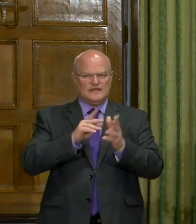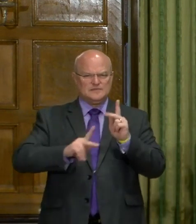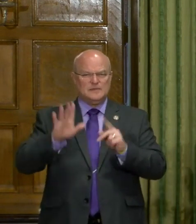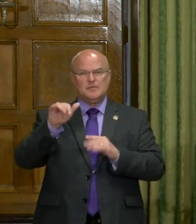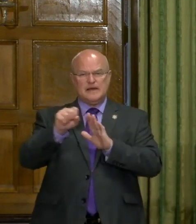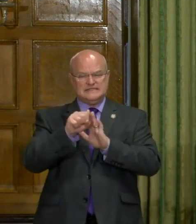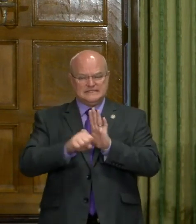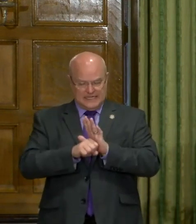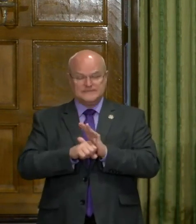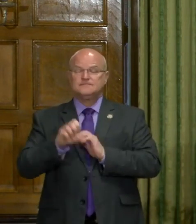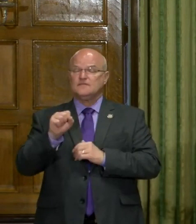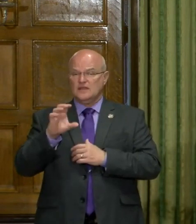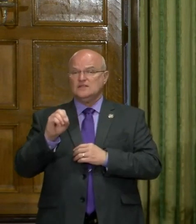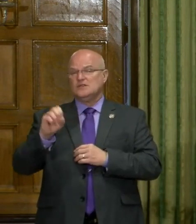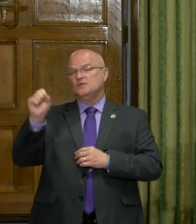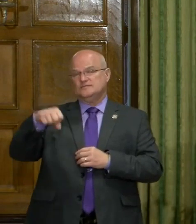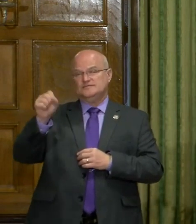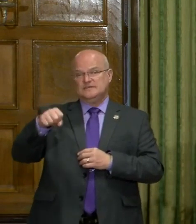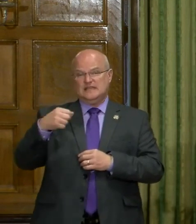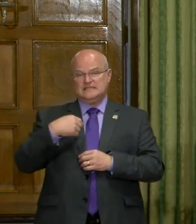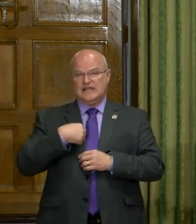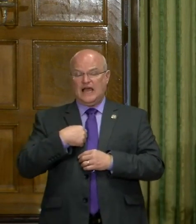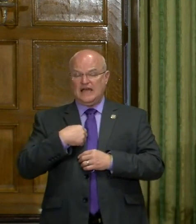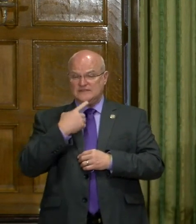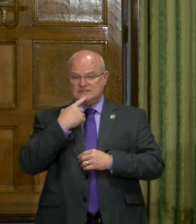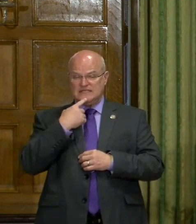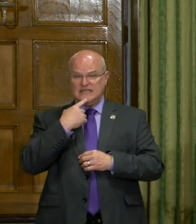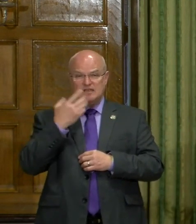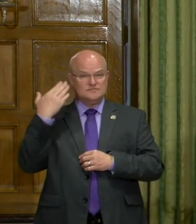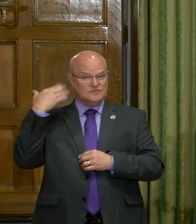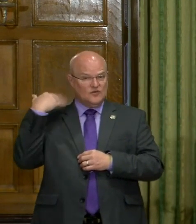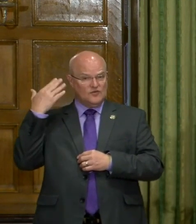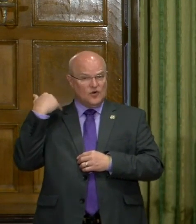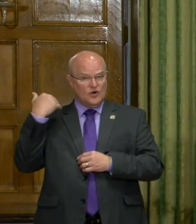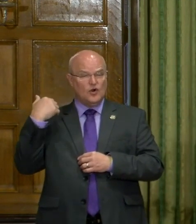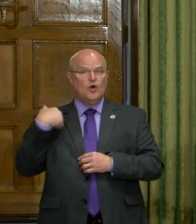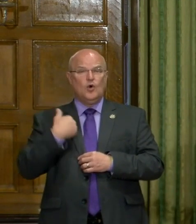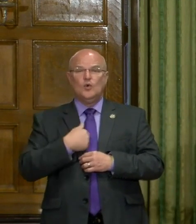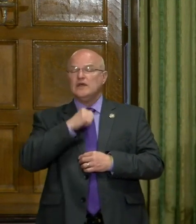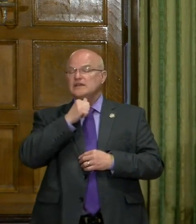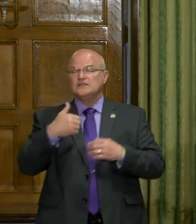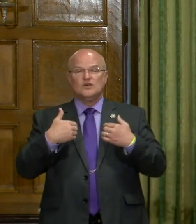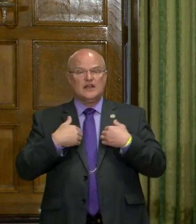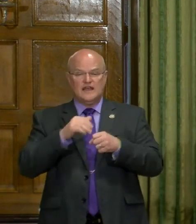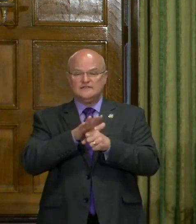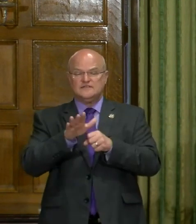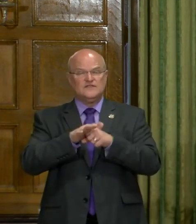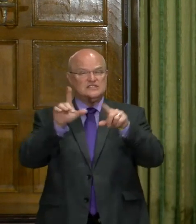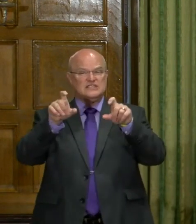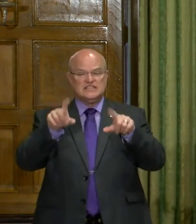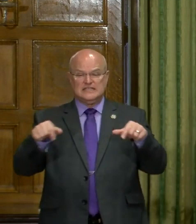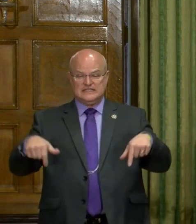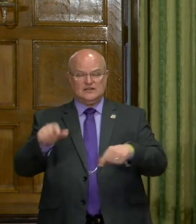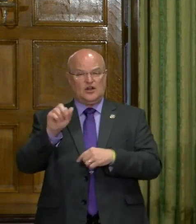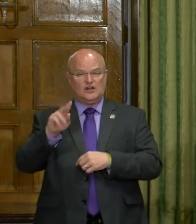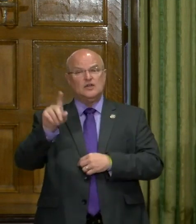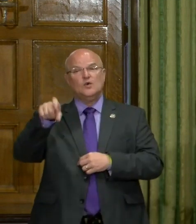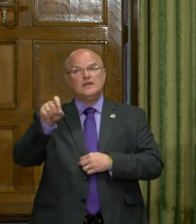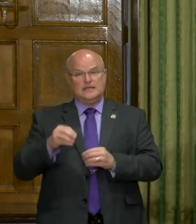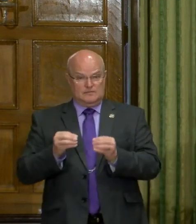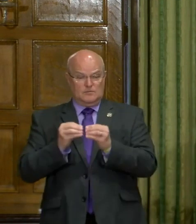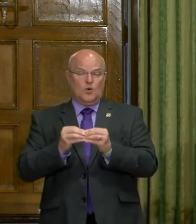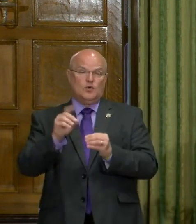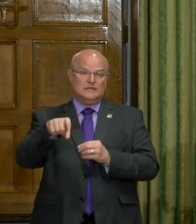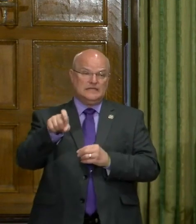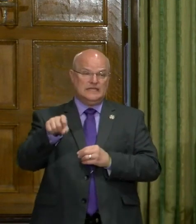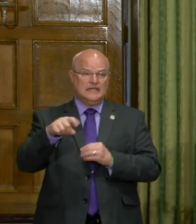by state. So, yes, as I've indicated always before, we don't have sufficient tests in Arkansas. We need to